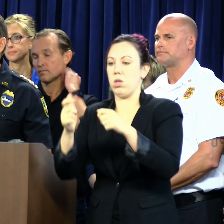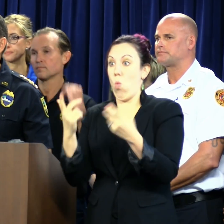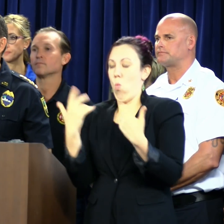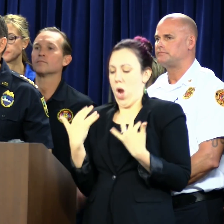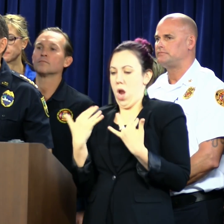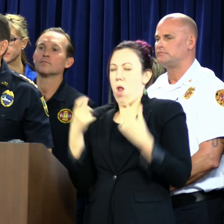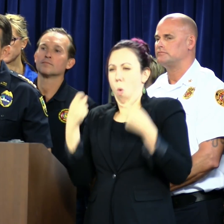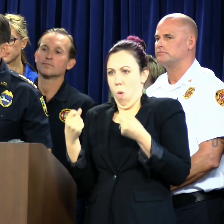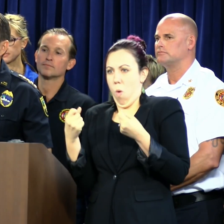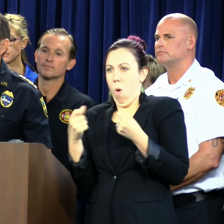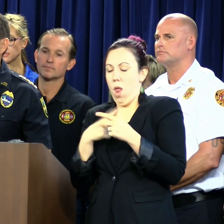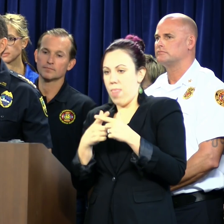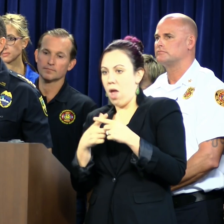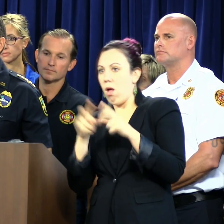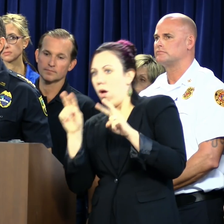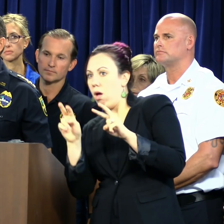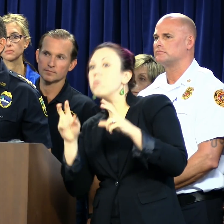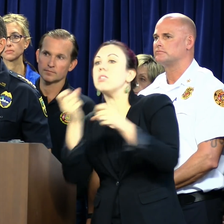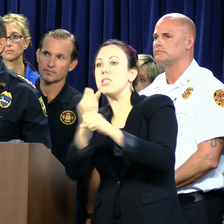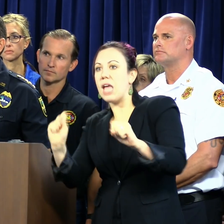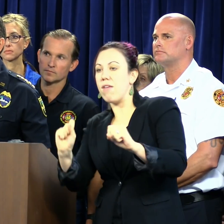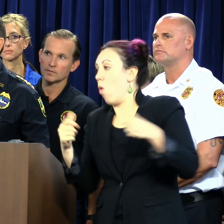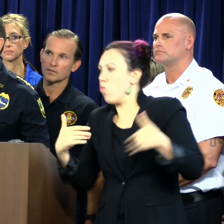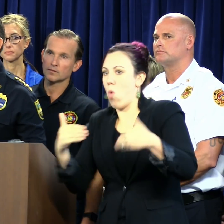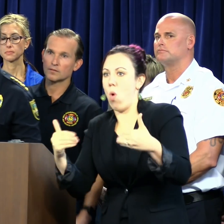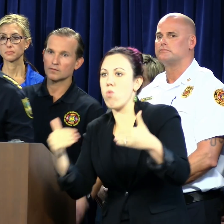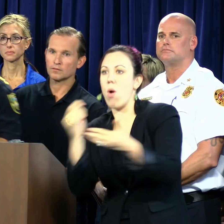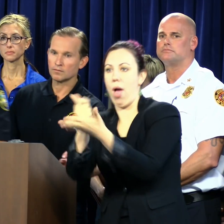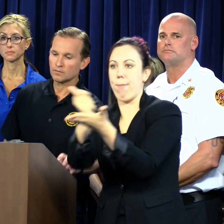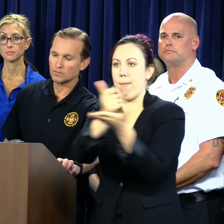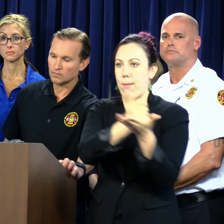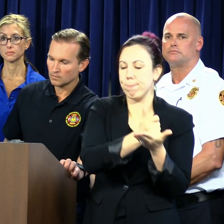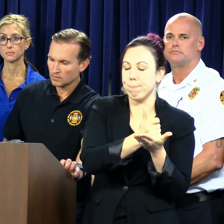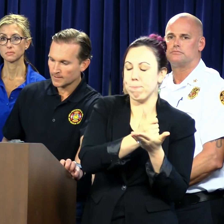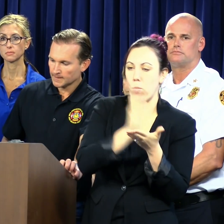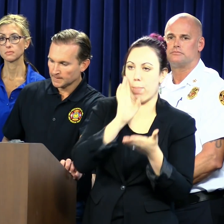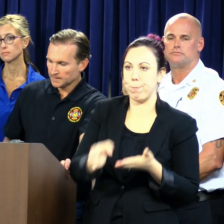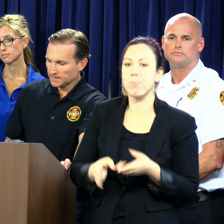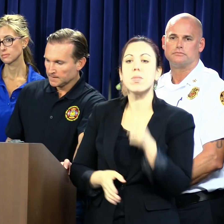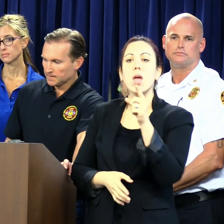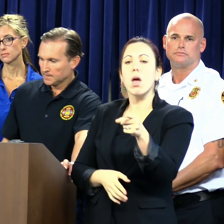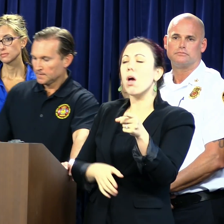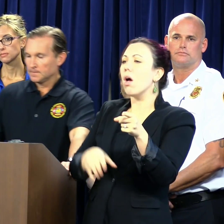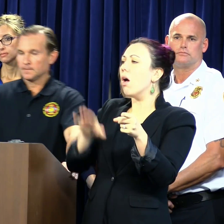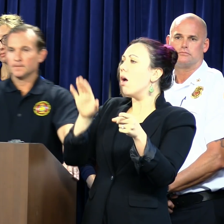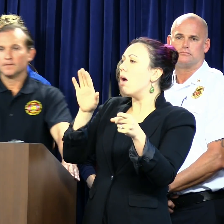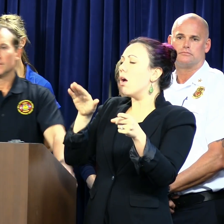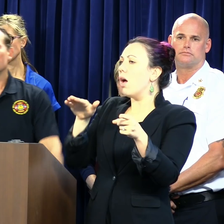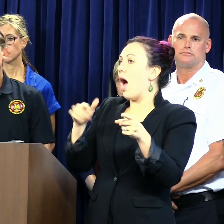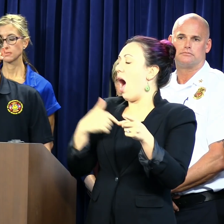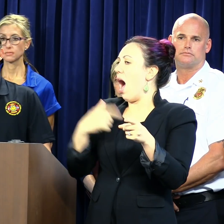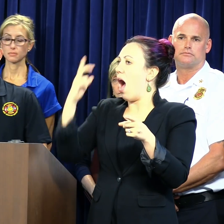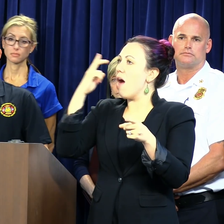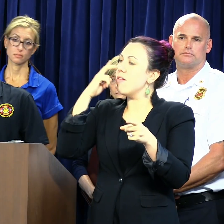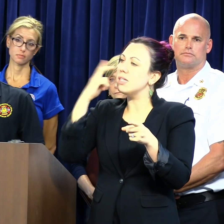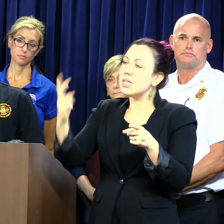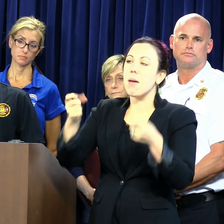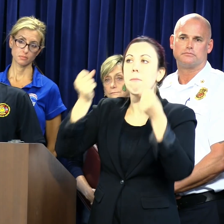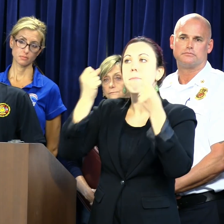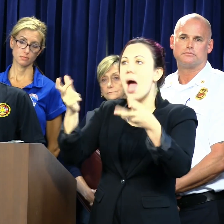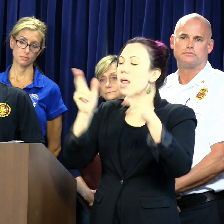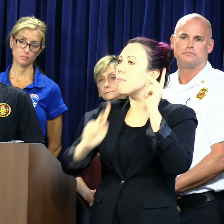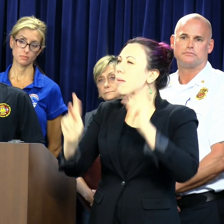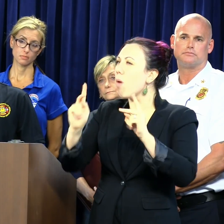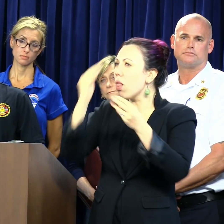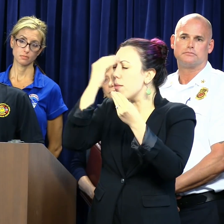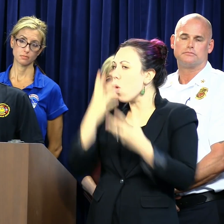as it is safe again, we will get right back on handling those calls for service. Mr. Mayor, or perhaps Ms. and Yeti, I've seen multiple people tell me today